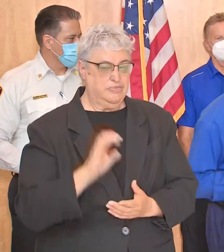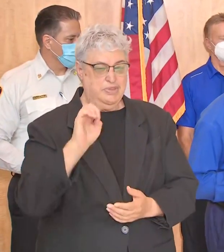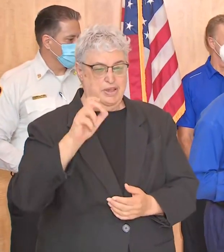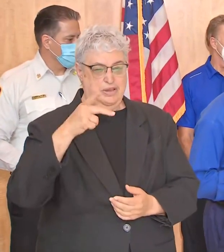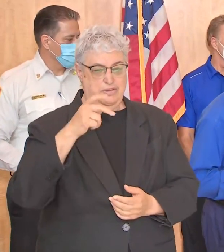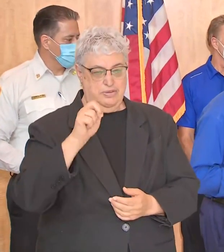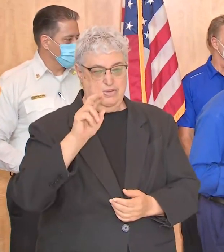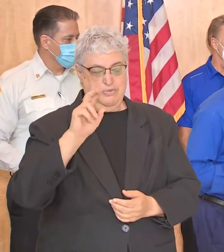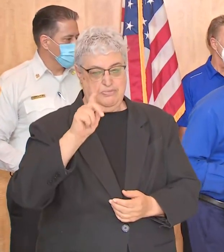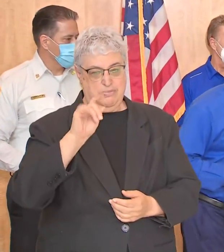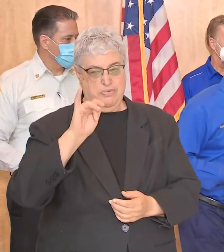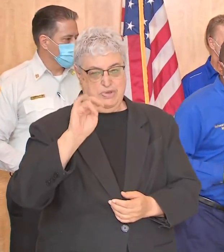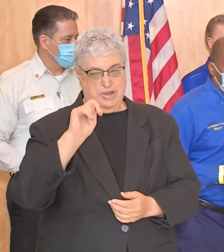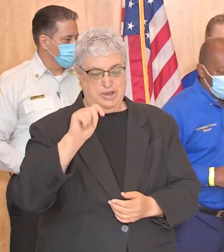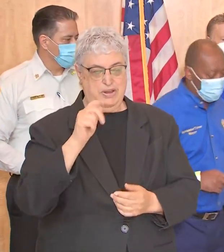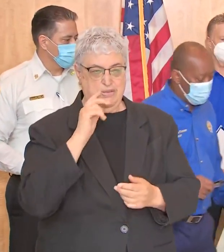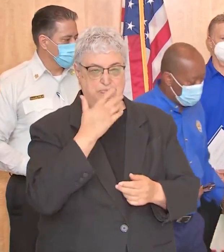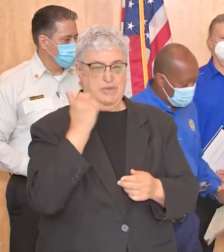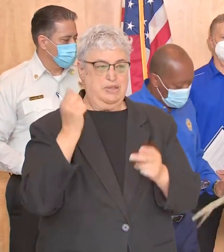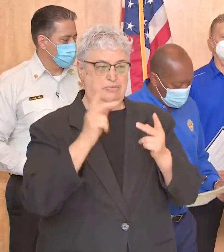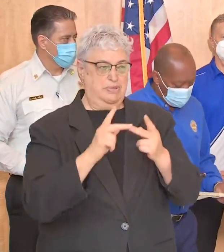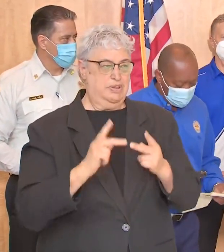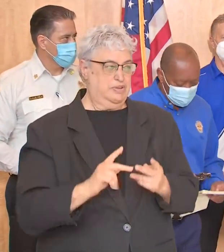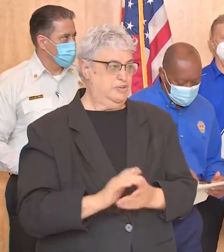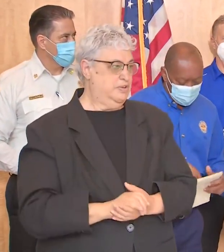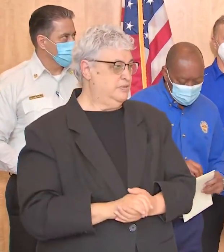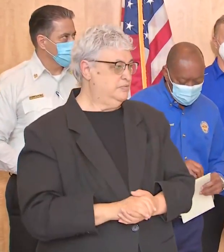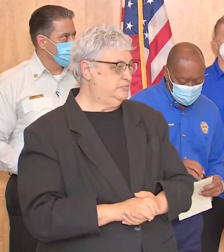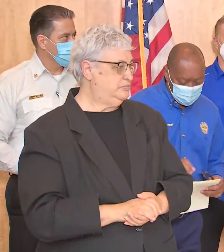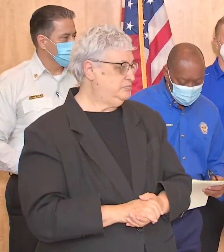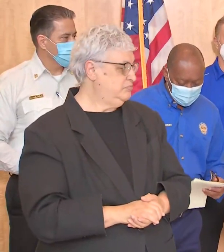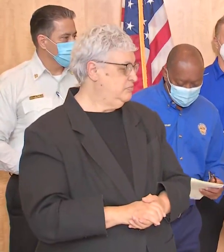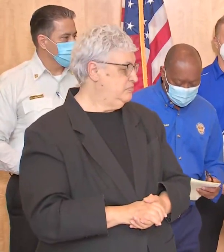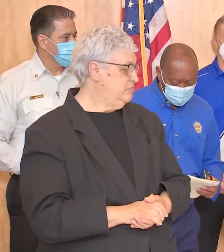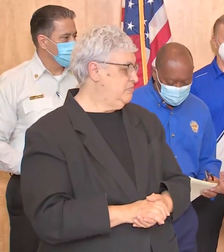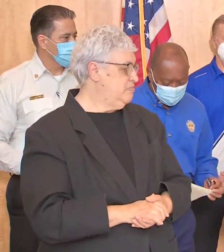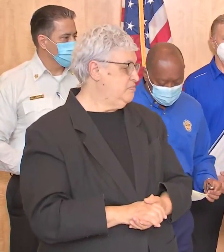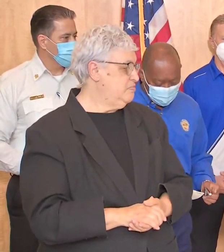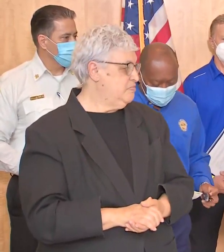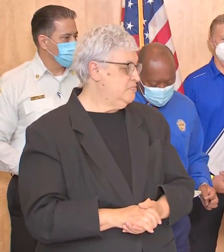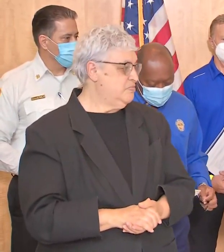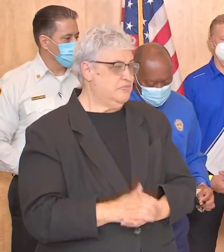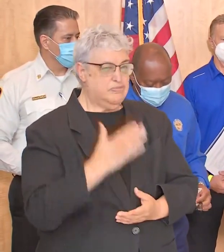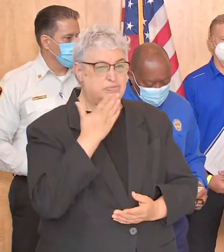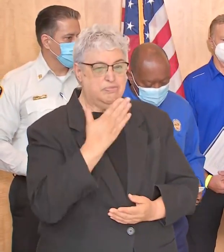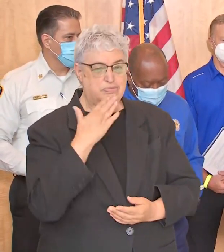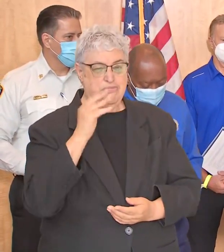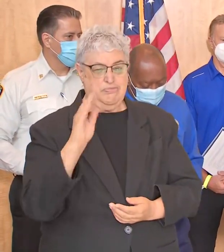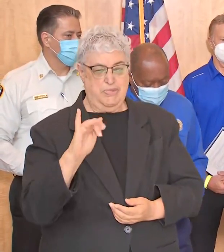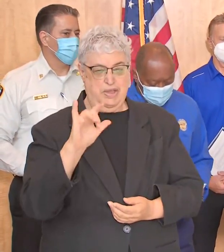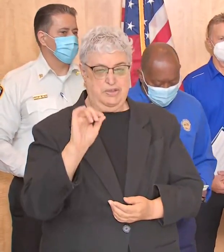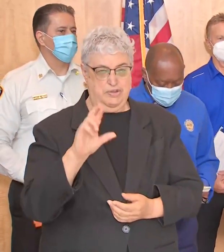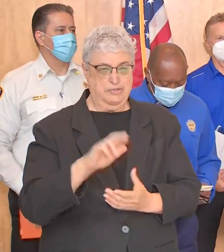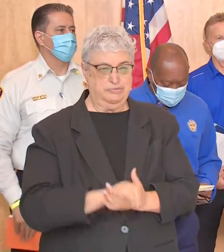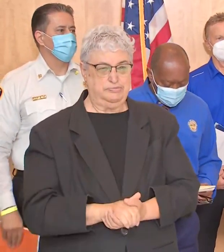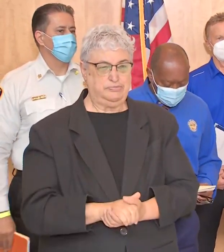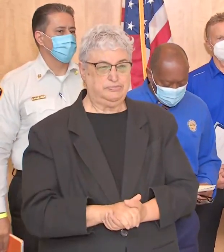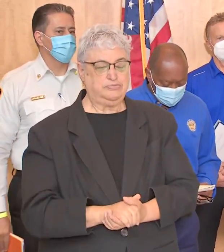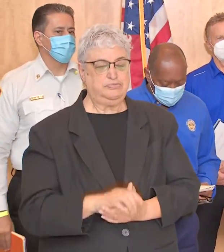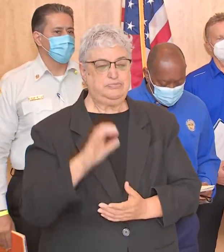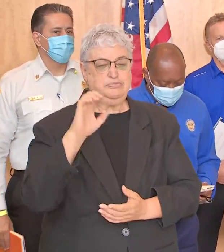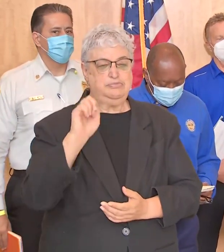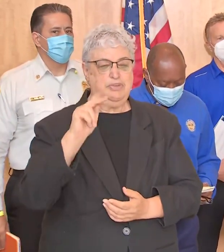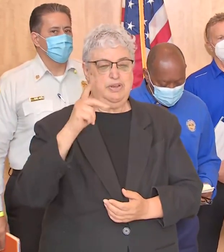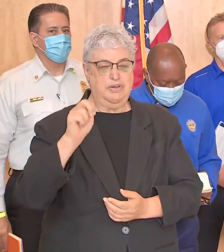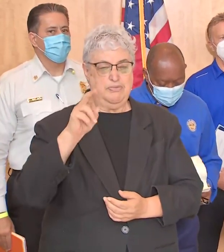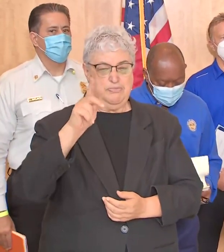already made to put us in the best position thank you mayor Centerpoint